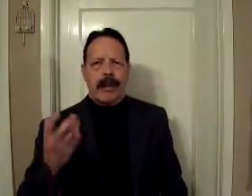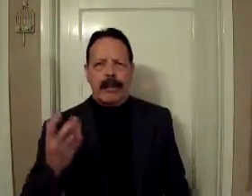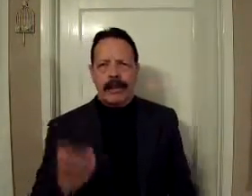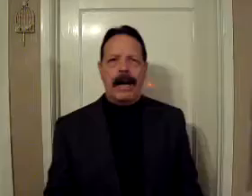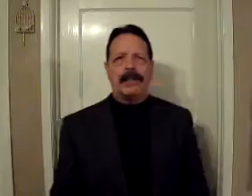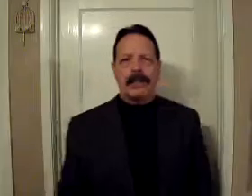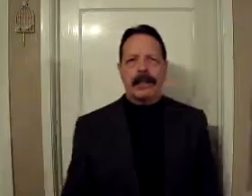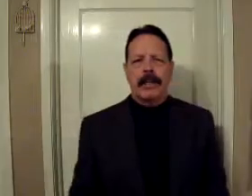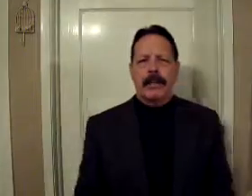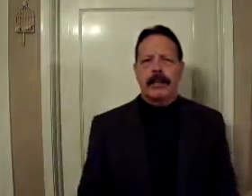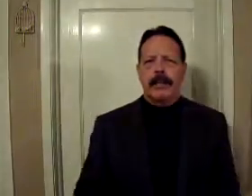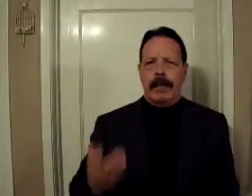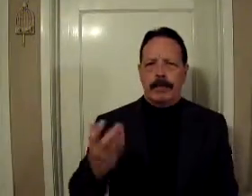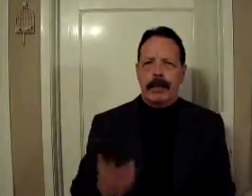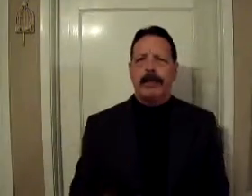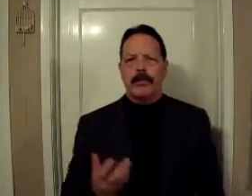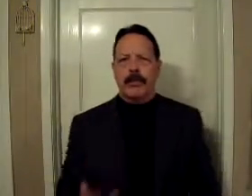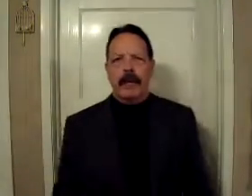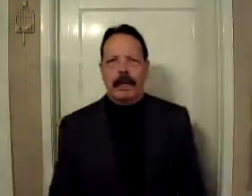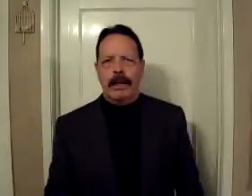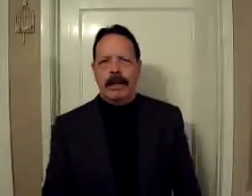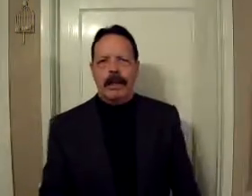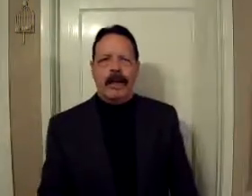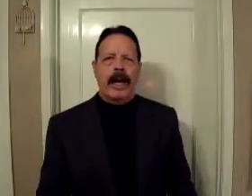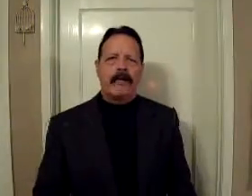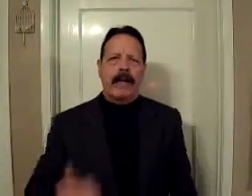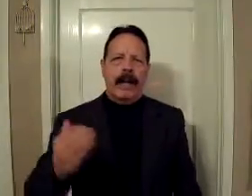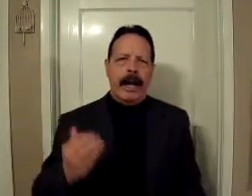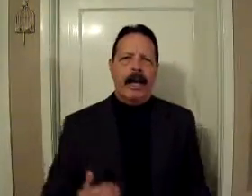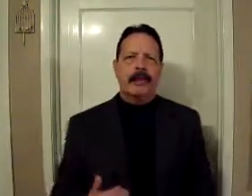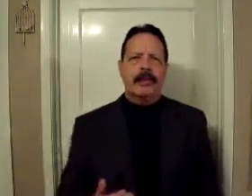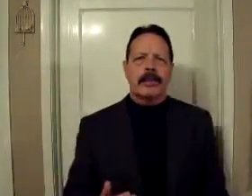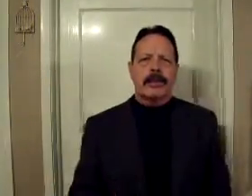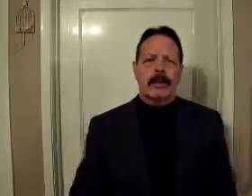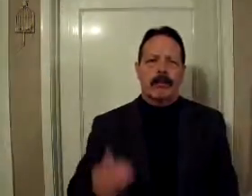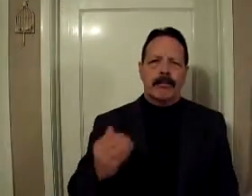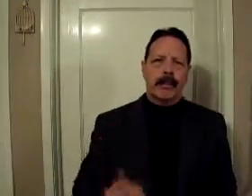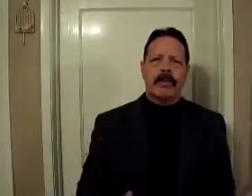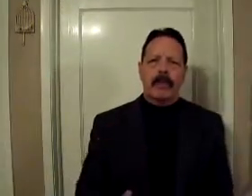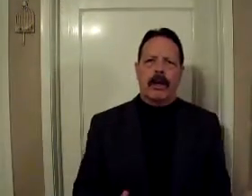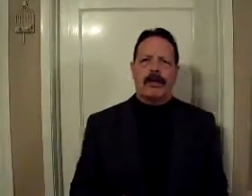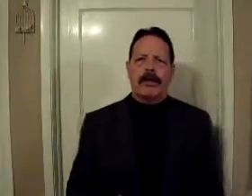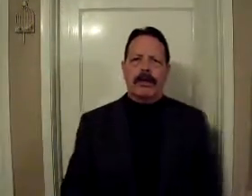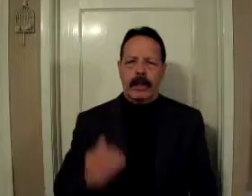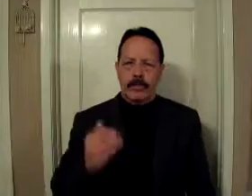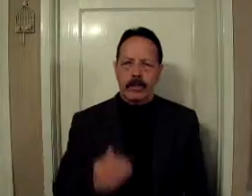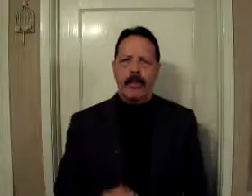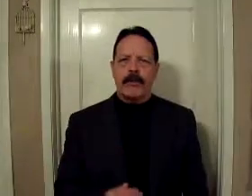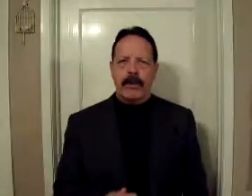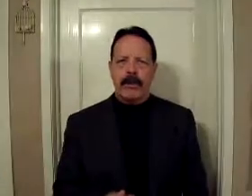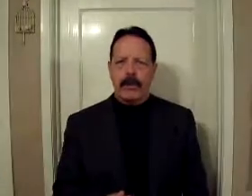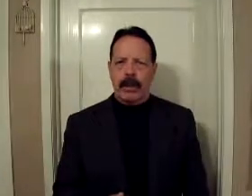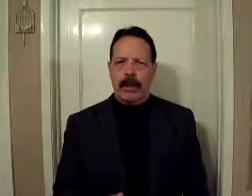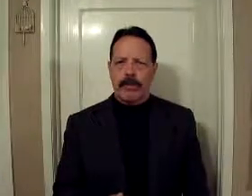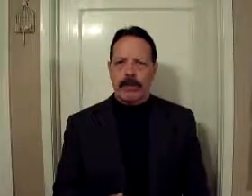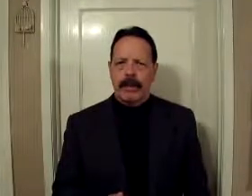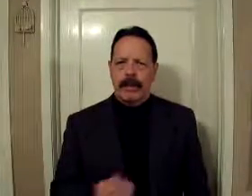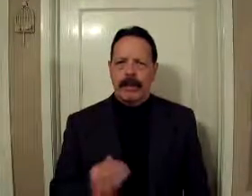fantastic than to be at peace with God. To have that absence of personal conflict and warfare in your life. And